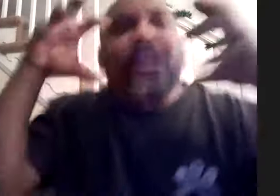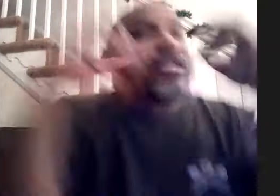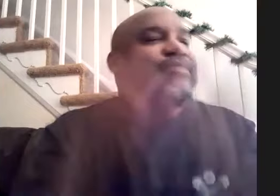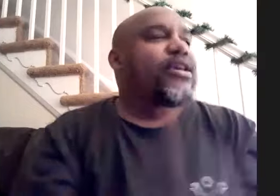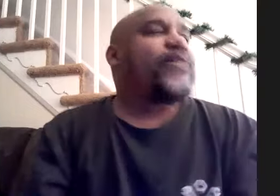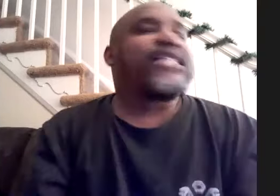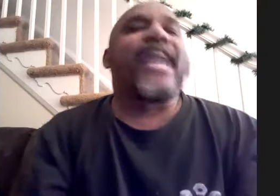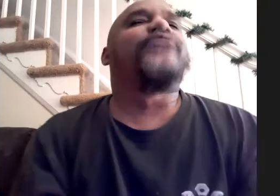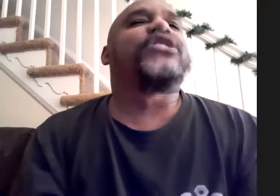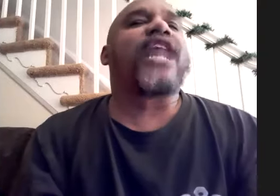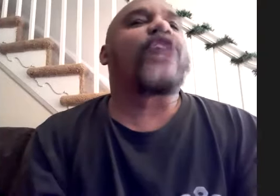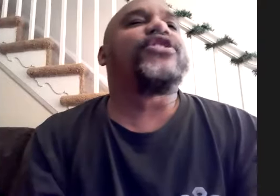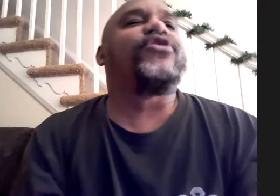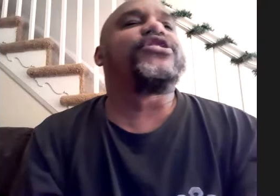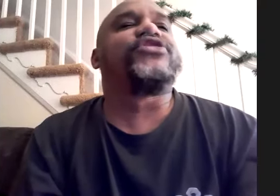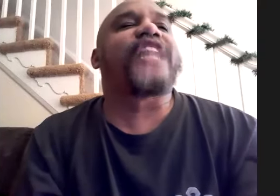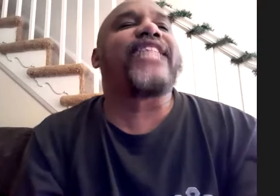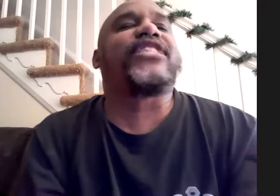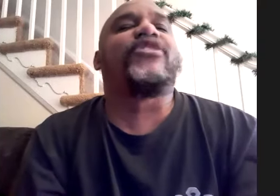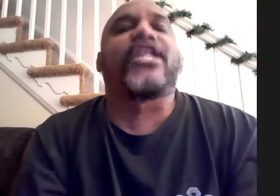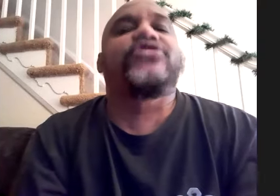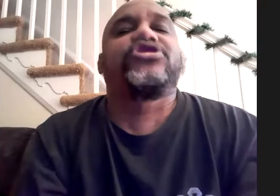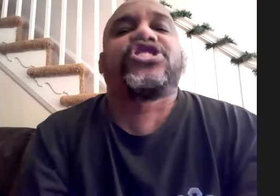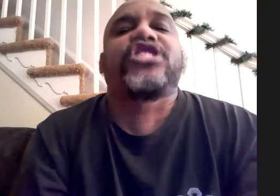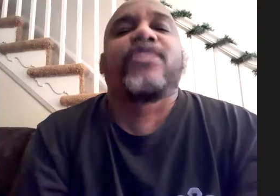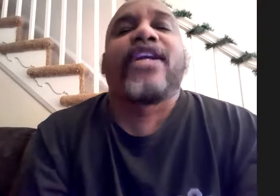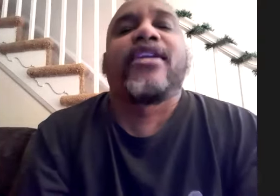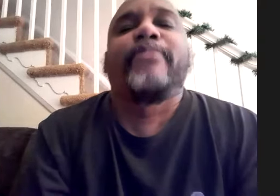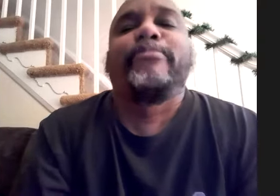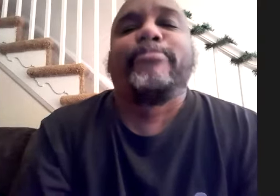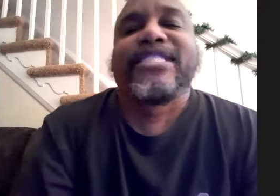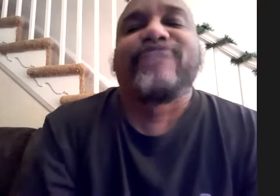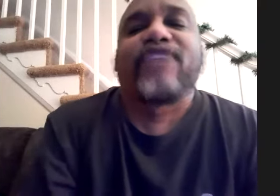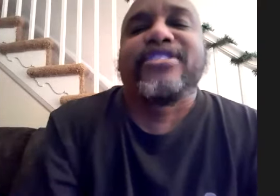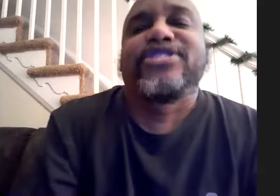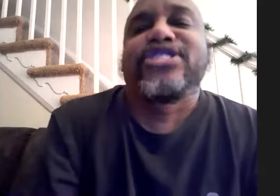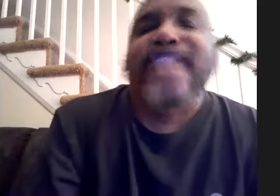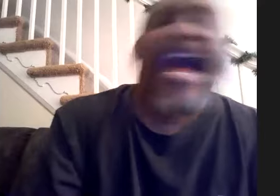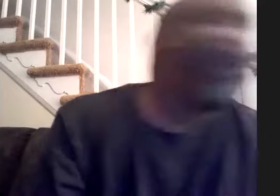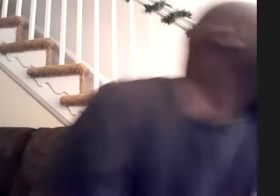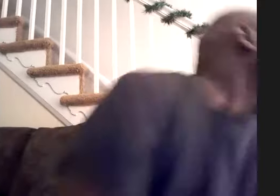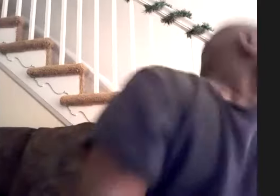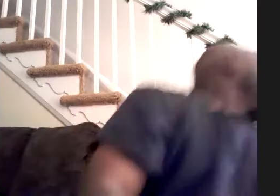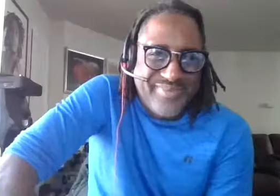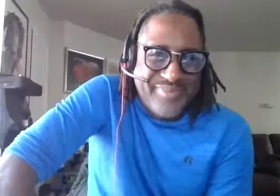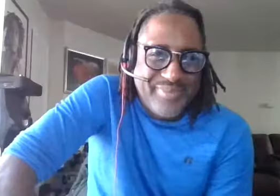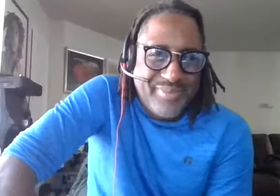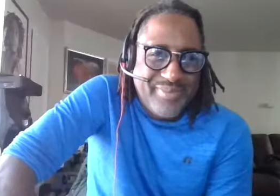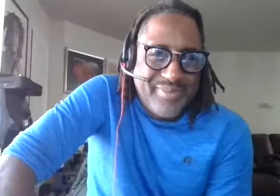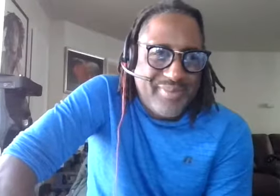it my dad comes and knock on my door he says your date's here i'm like she can wait i'm busy right now literally he